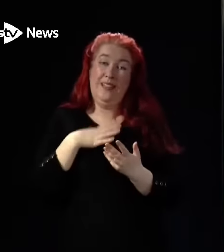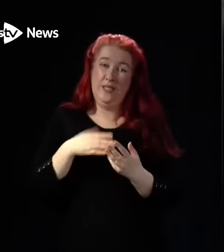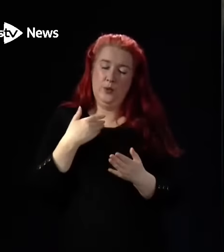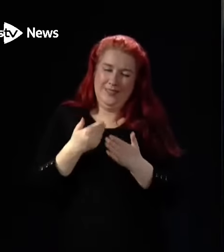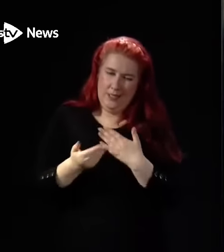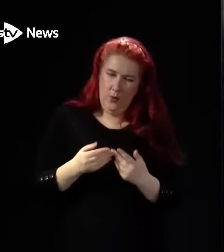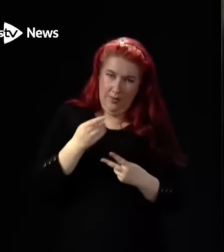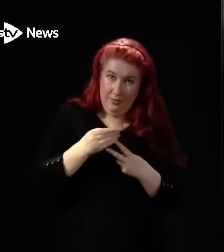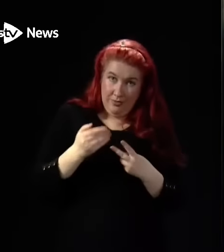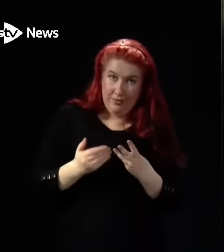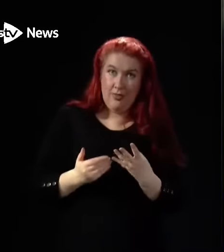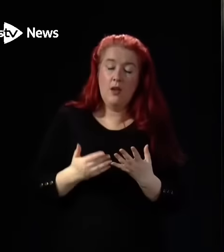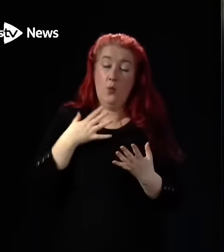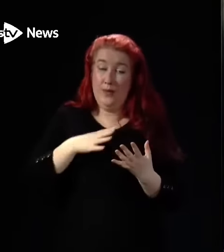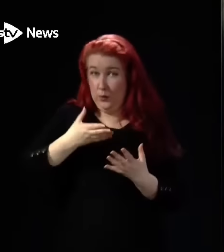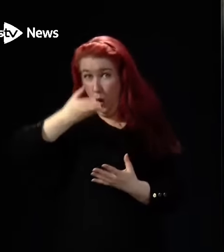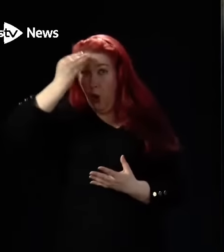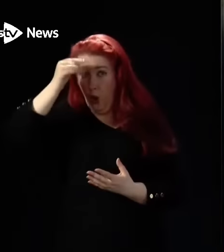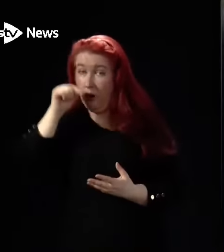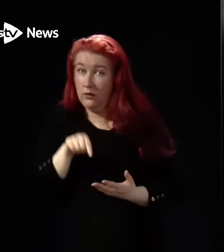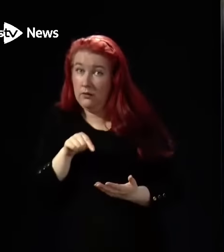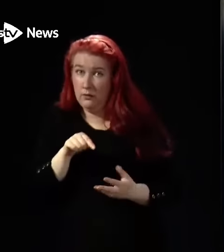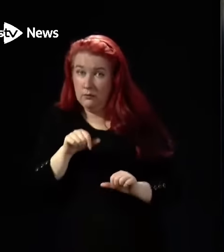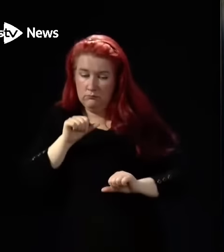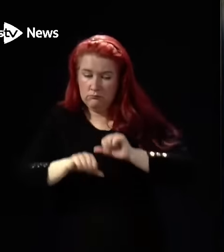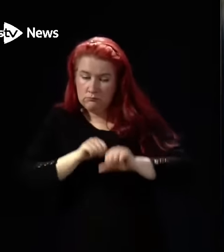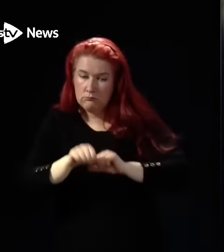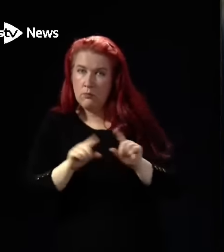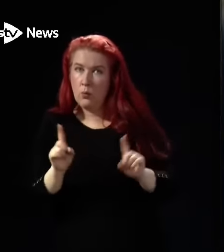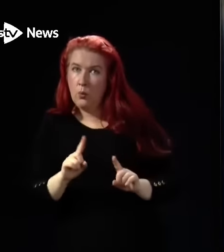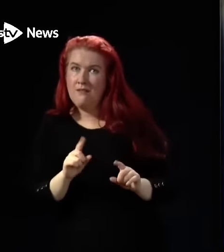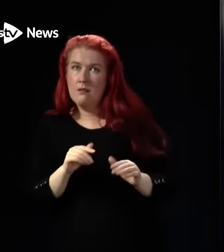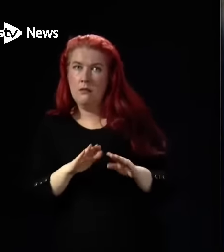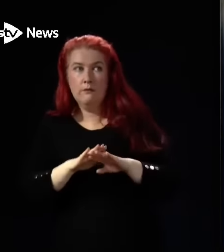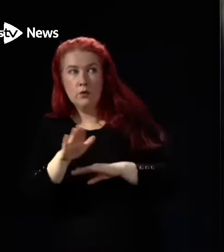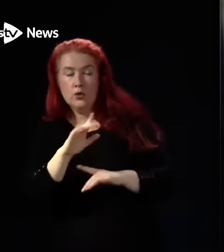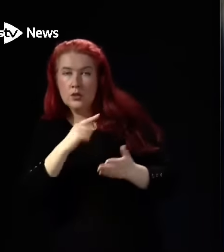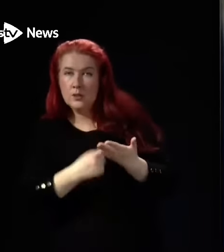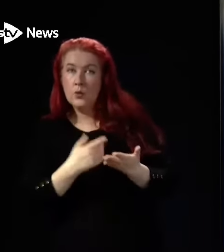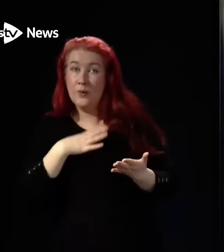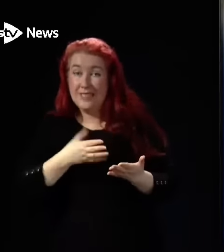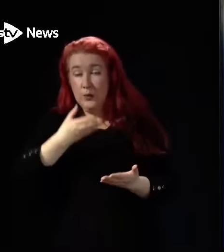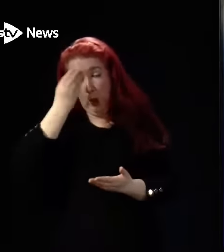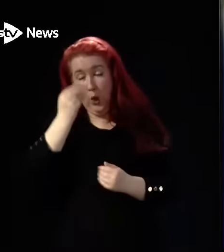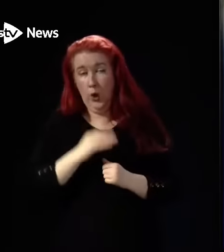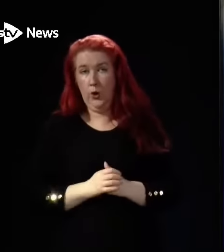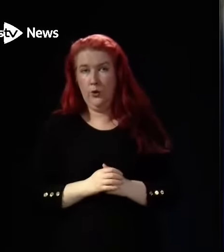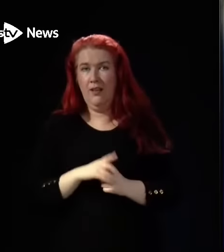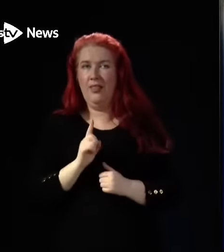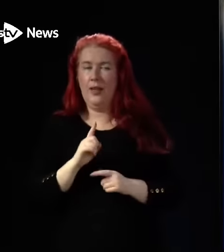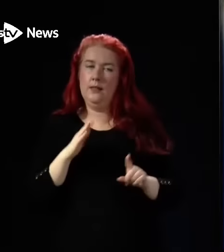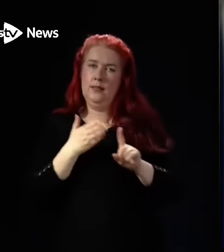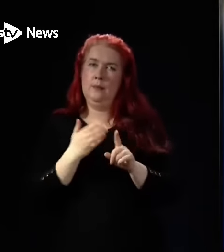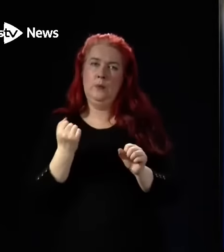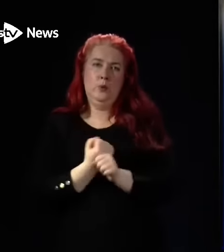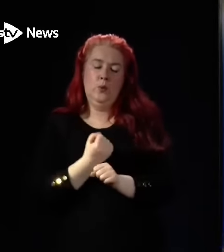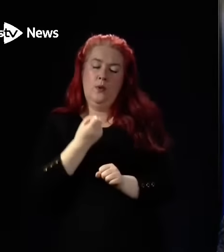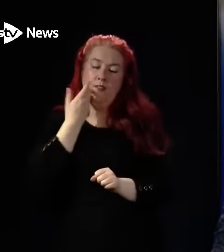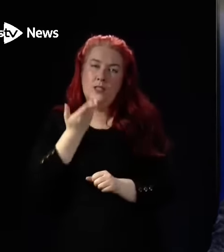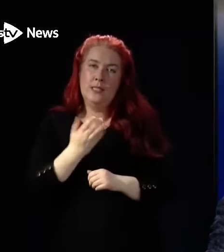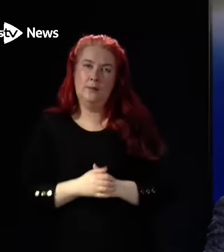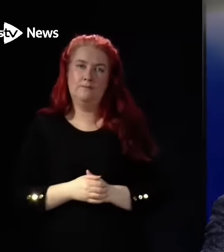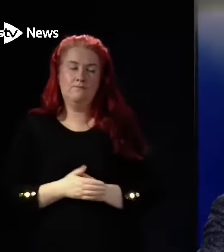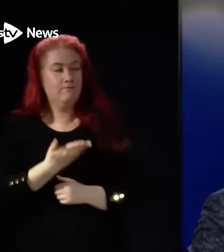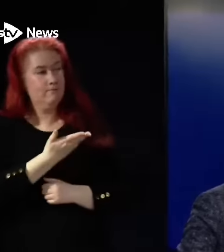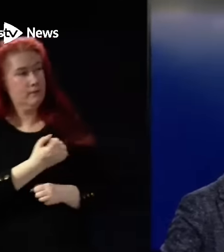We need to learn from that as we take the decisions for the future of the National Health Service. And that is what we are seeking to do every single day.